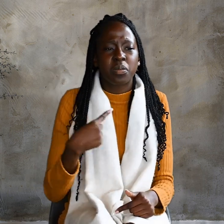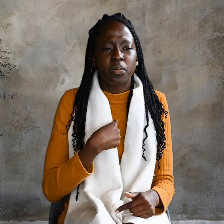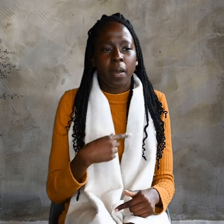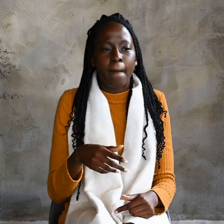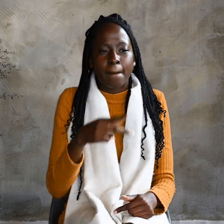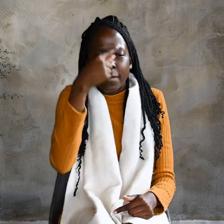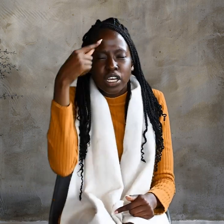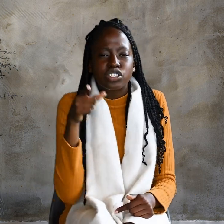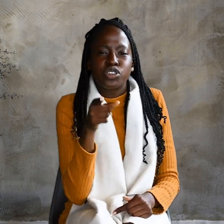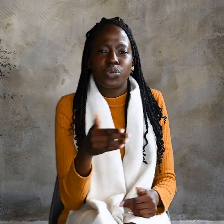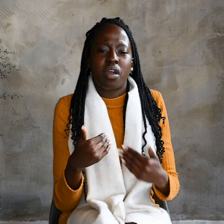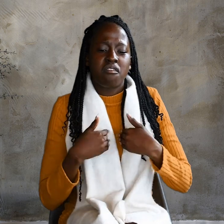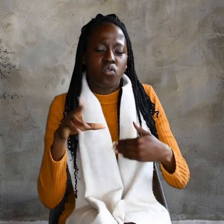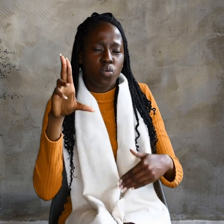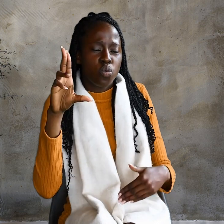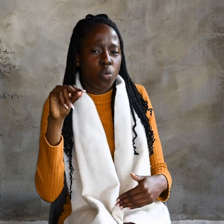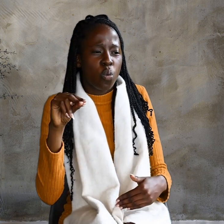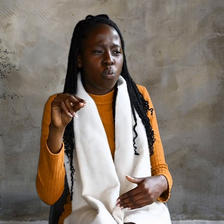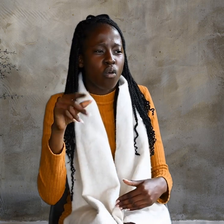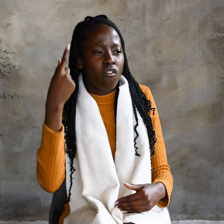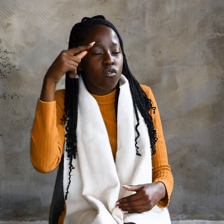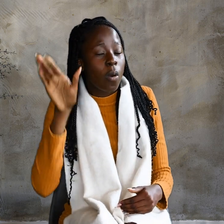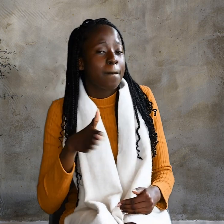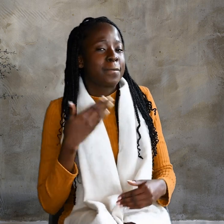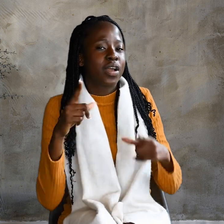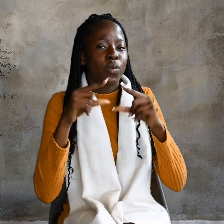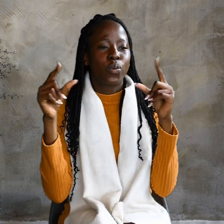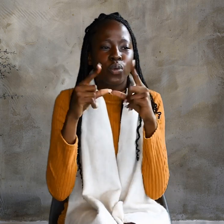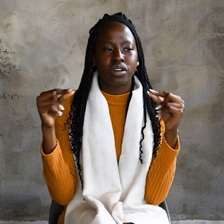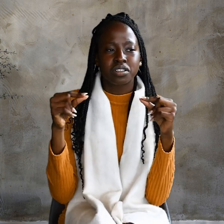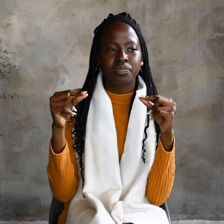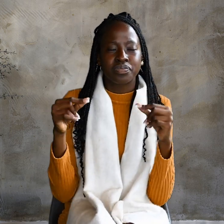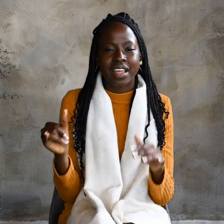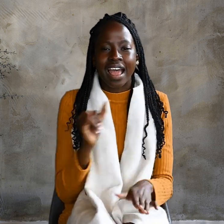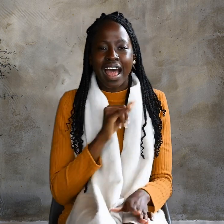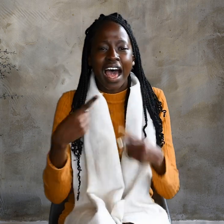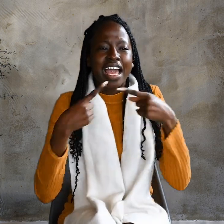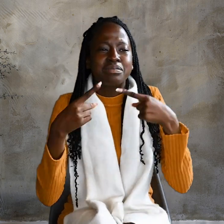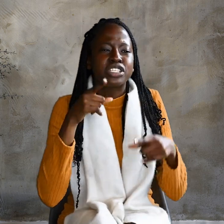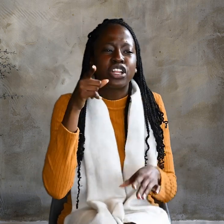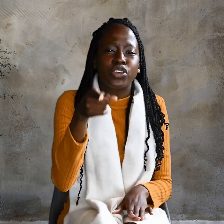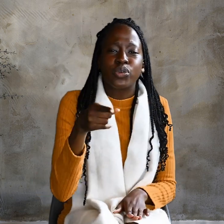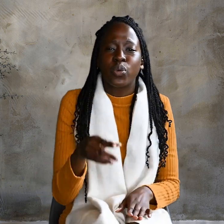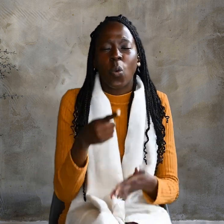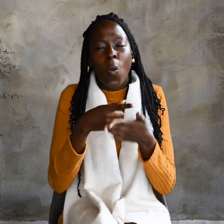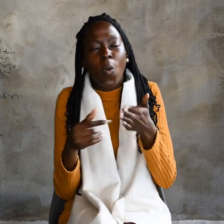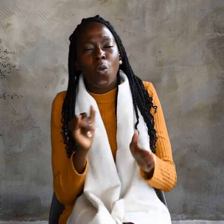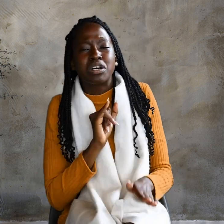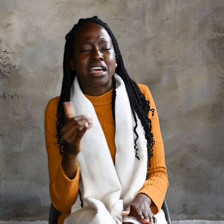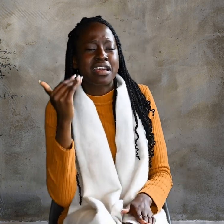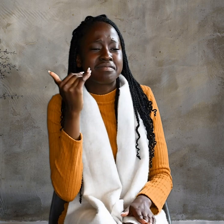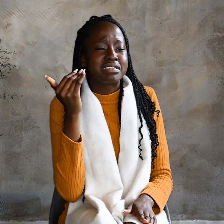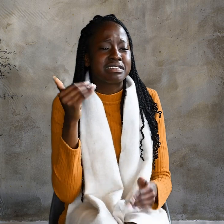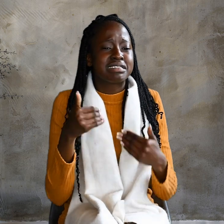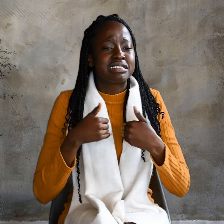have no room for my word. I am telling you what I have seen